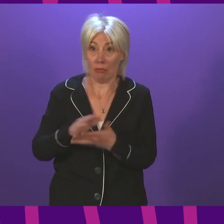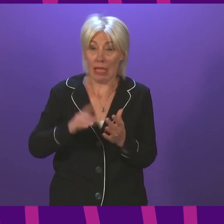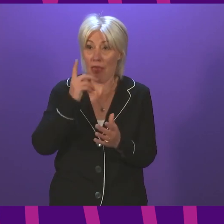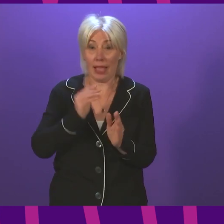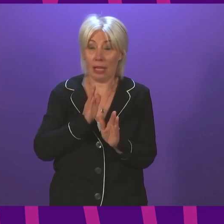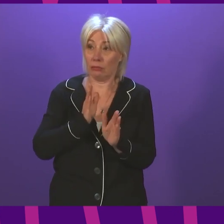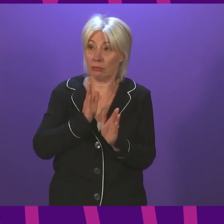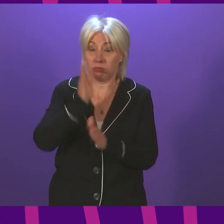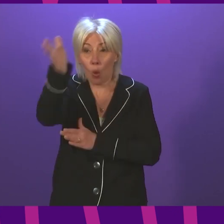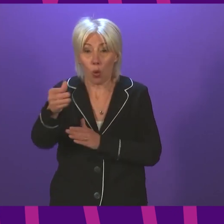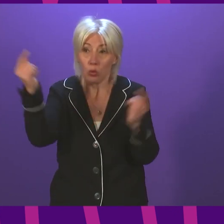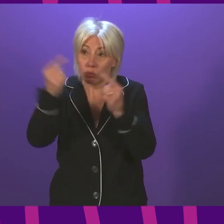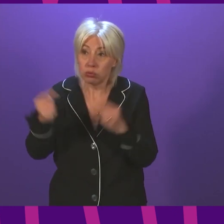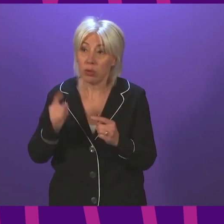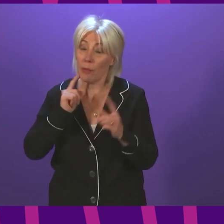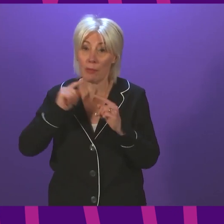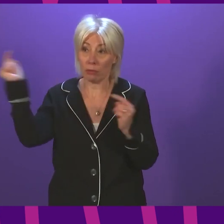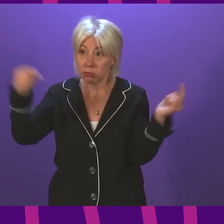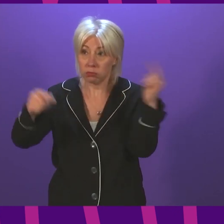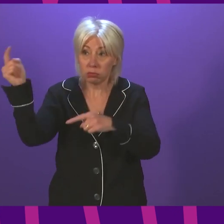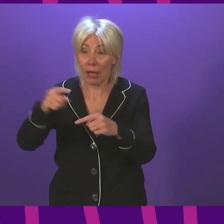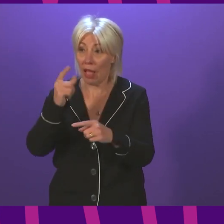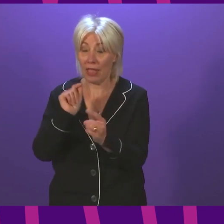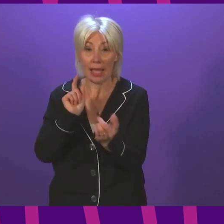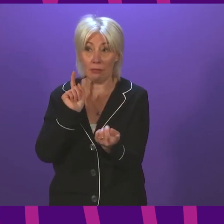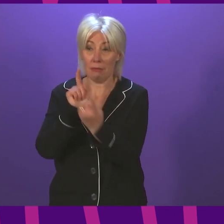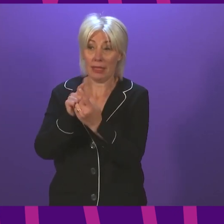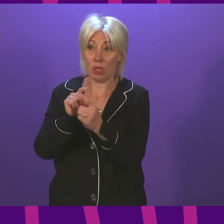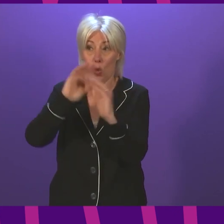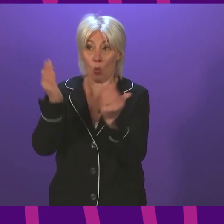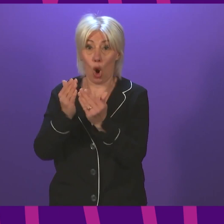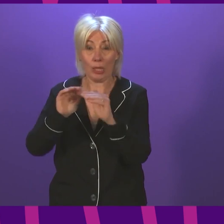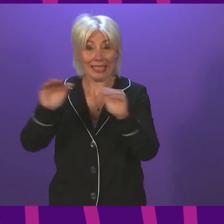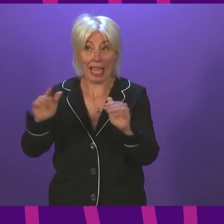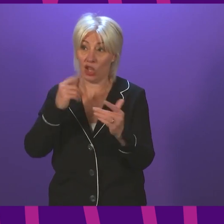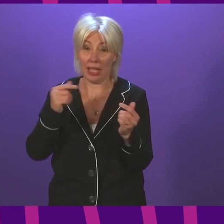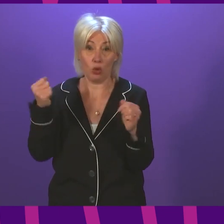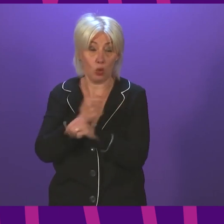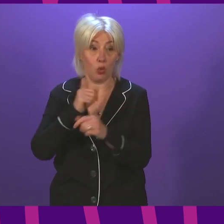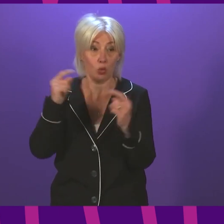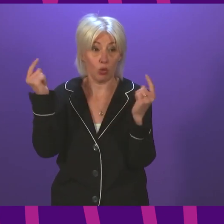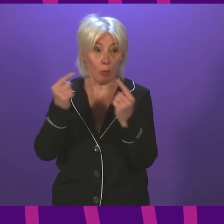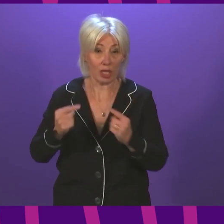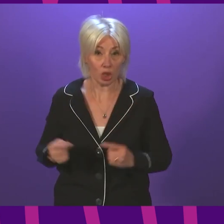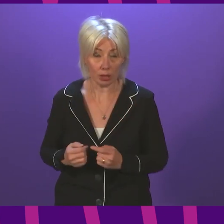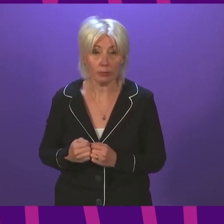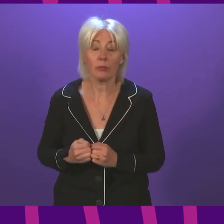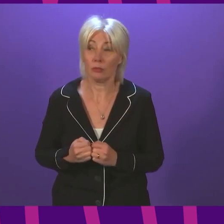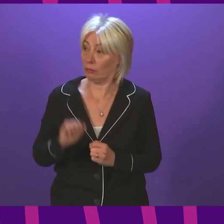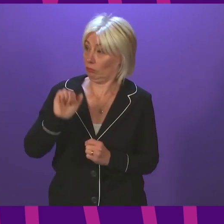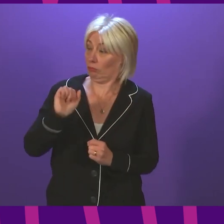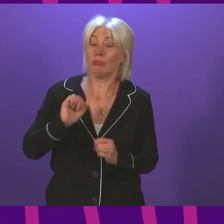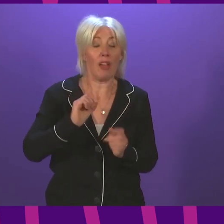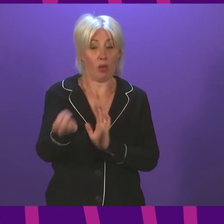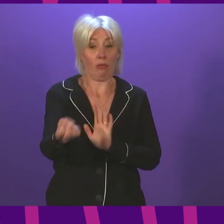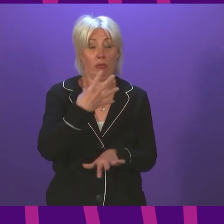from countries across the globe and to represent Scotland on the world stage. First Minister. I am more than happy if Philip MacGregor wants to